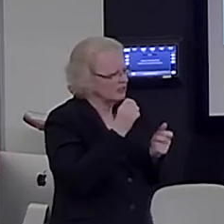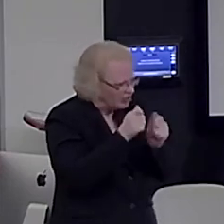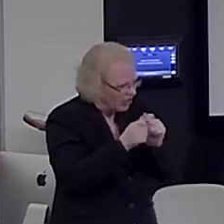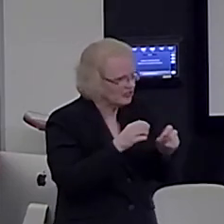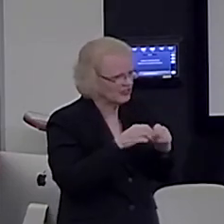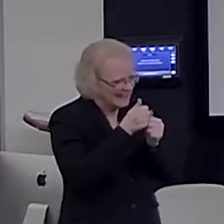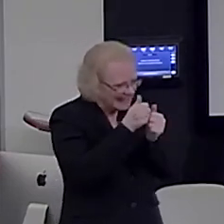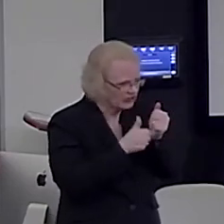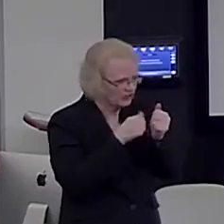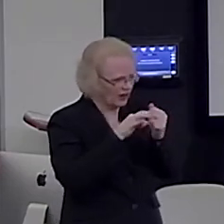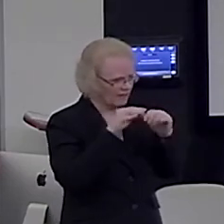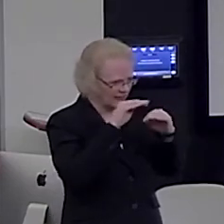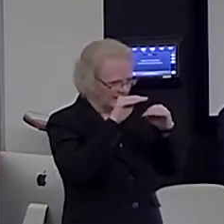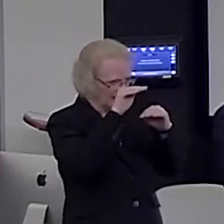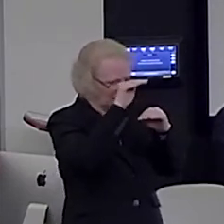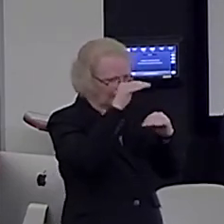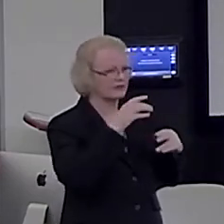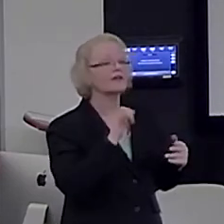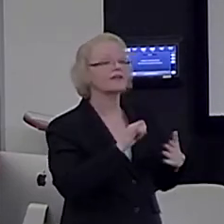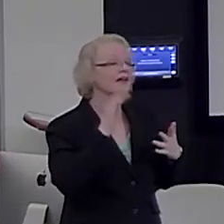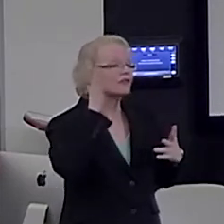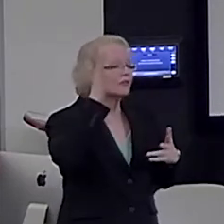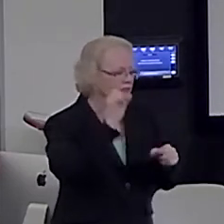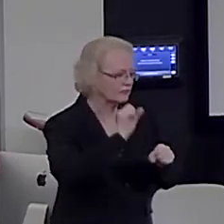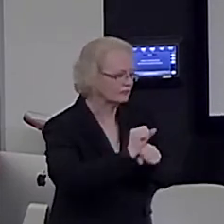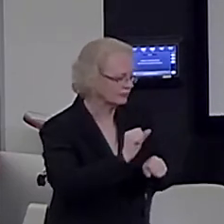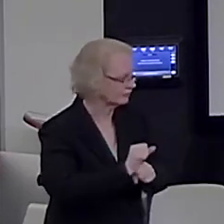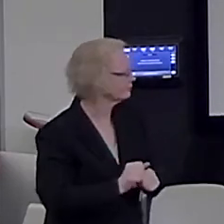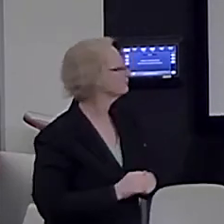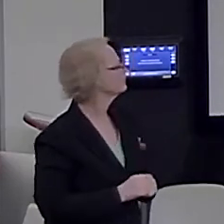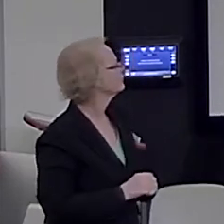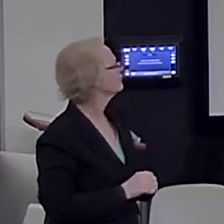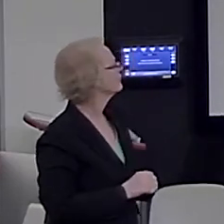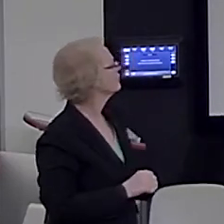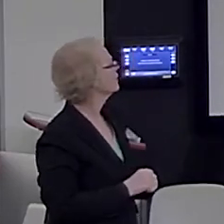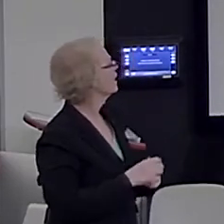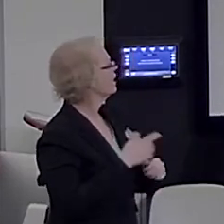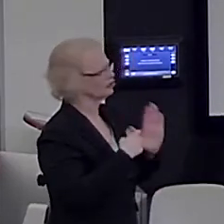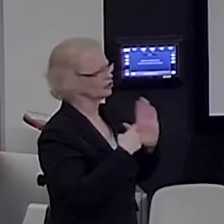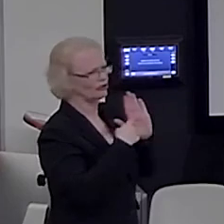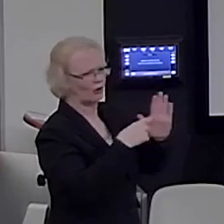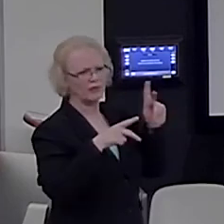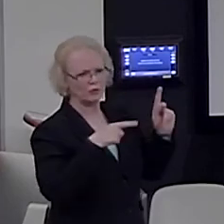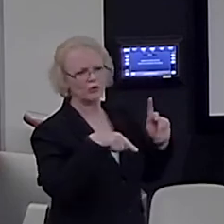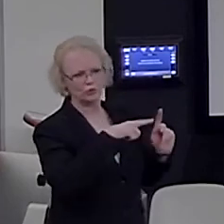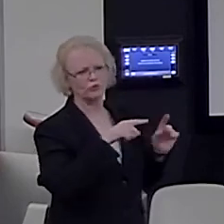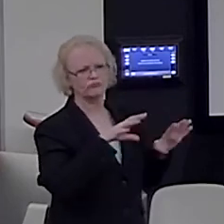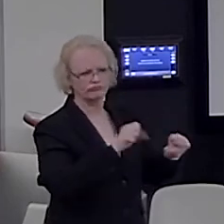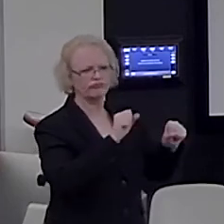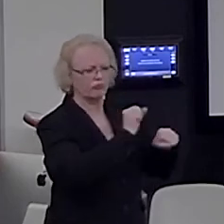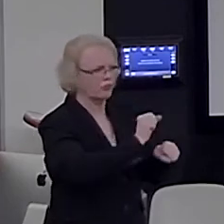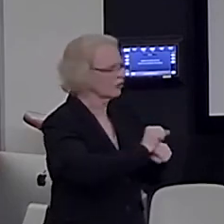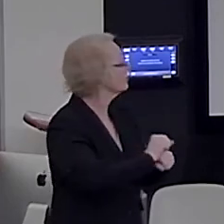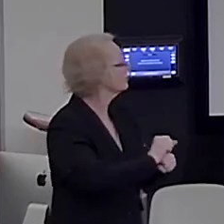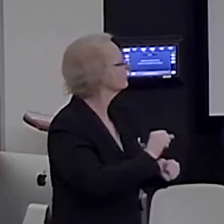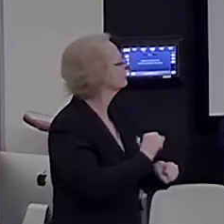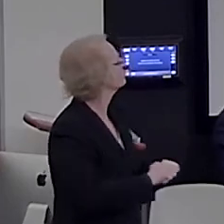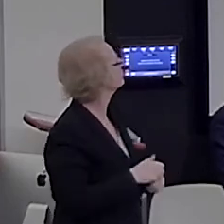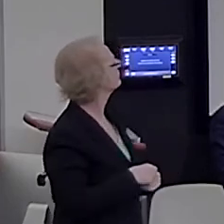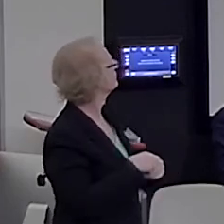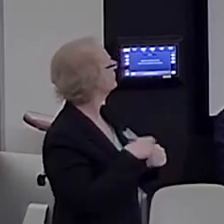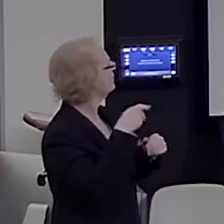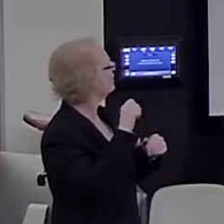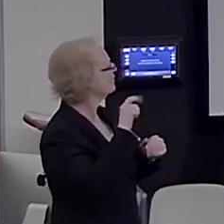areas. So, this will be the work for the future. I'm stopping here by showing you the work, people who did the work. Christophe Pallier, my long-time